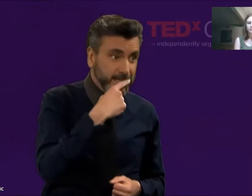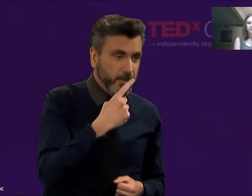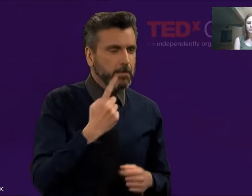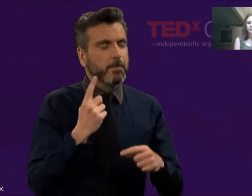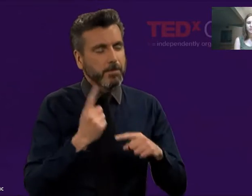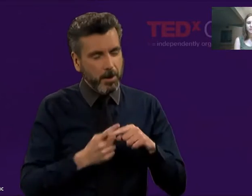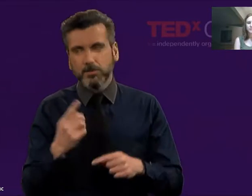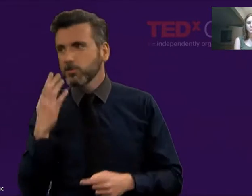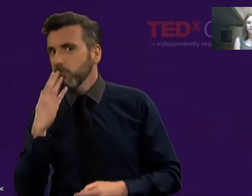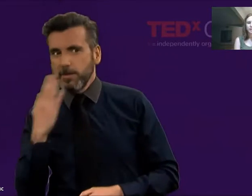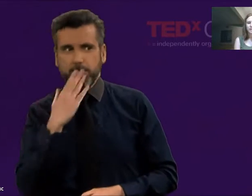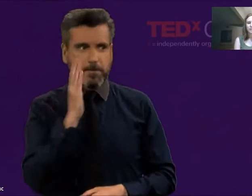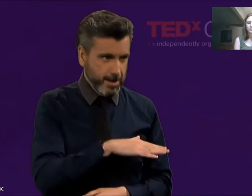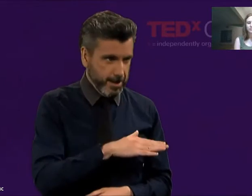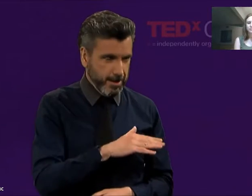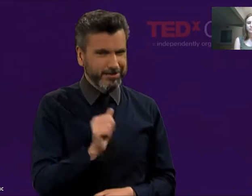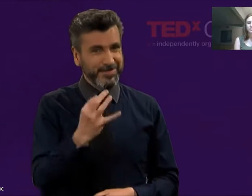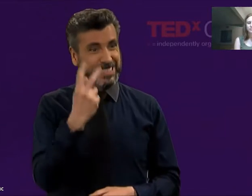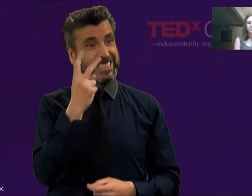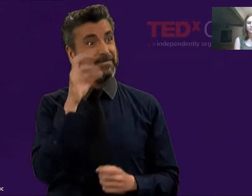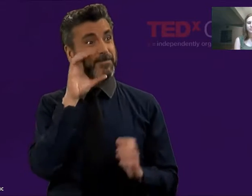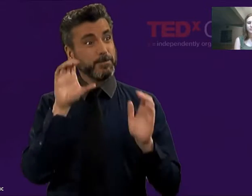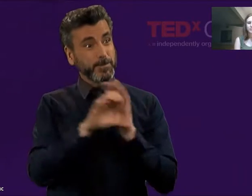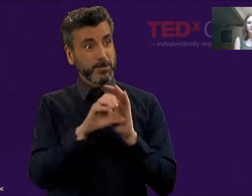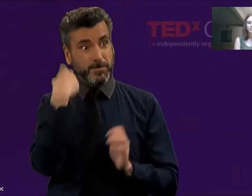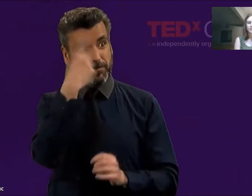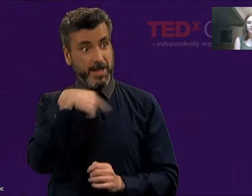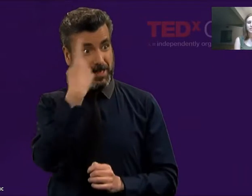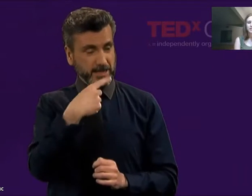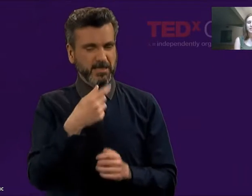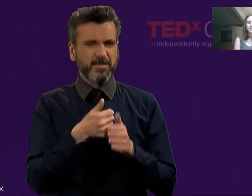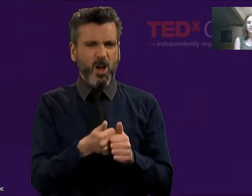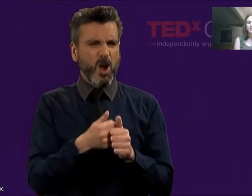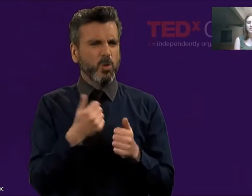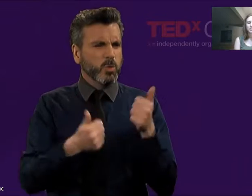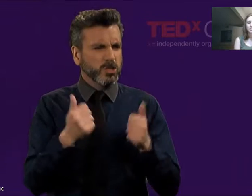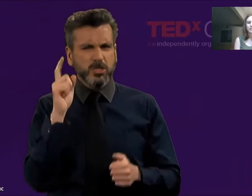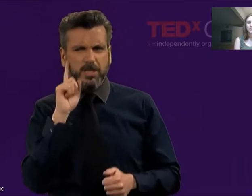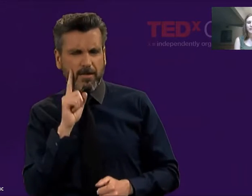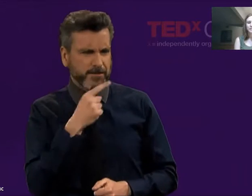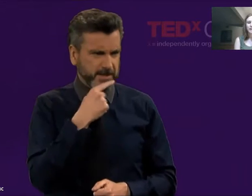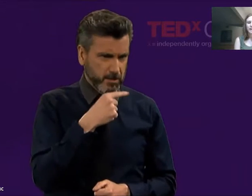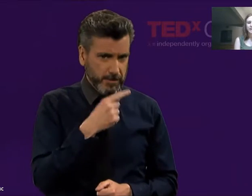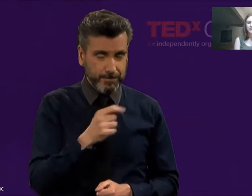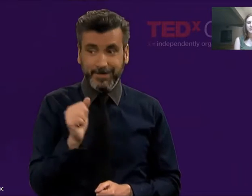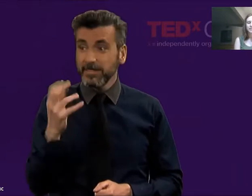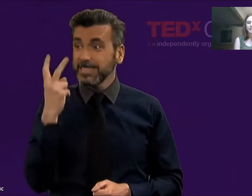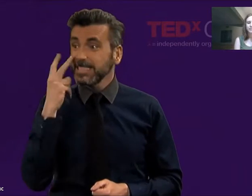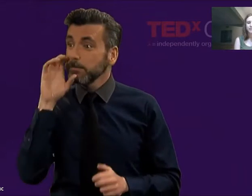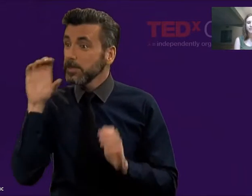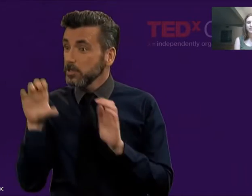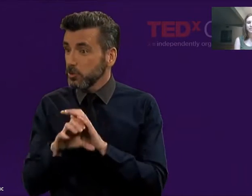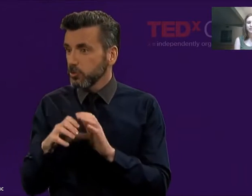So we're going to be pointing now. There's going to be images that are both good and bad and deaf and hearing.